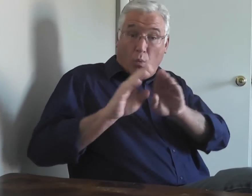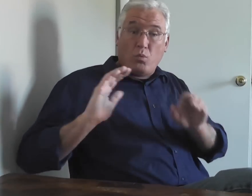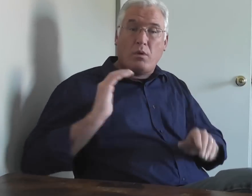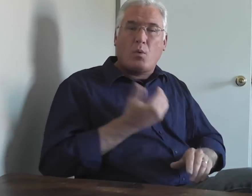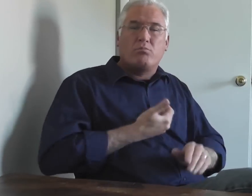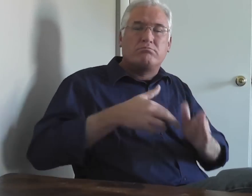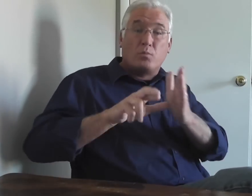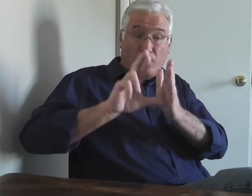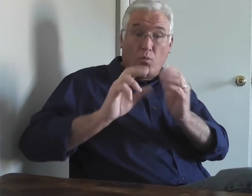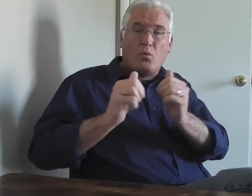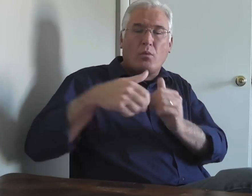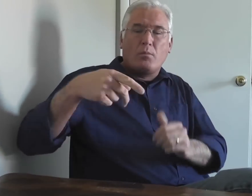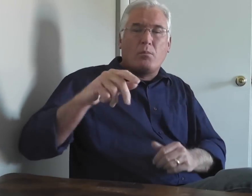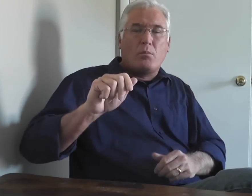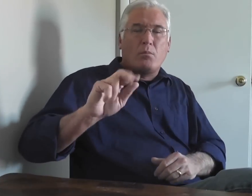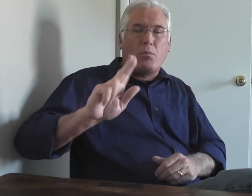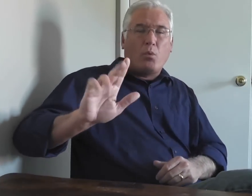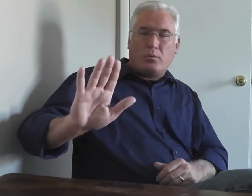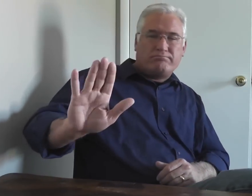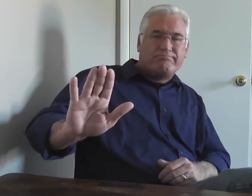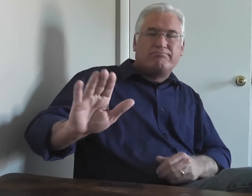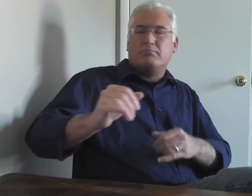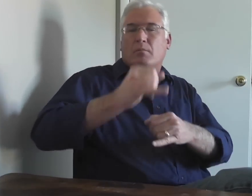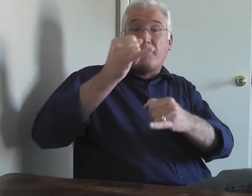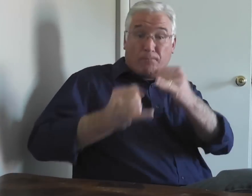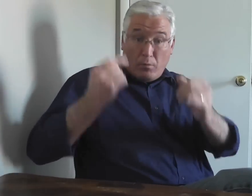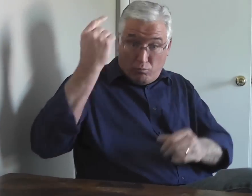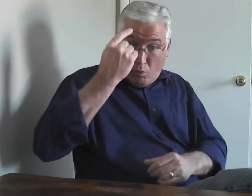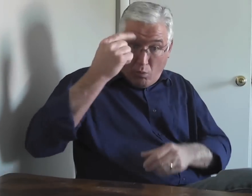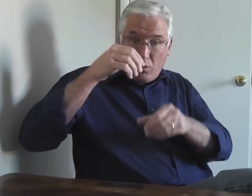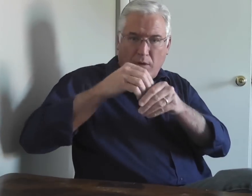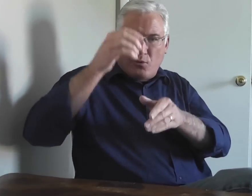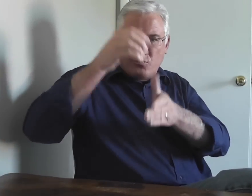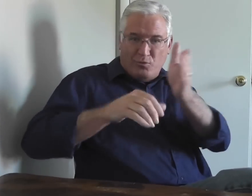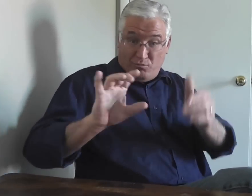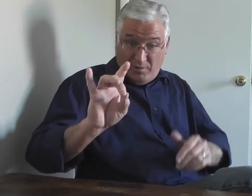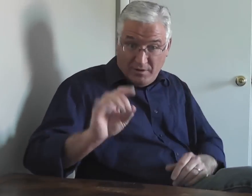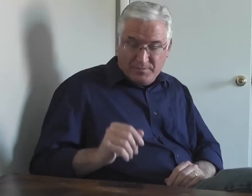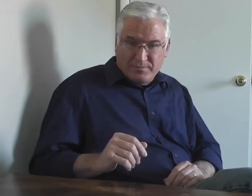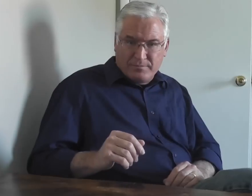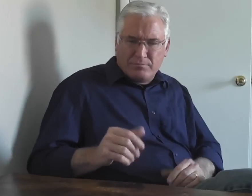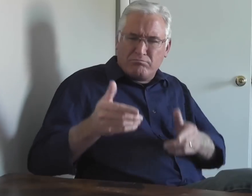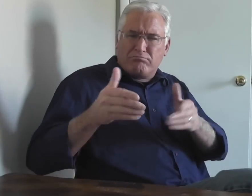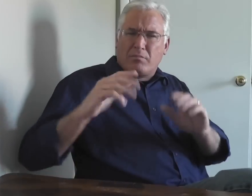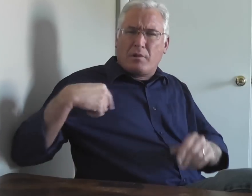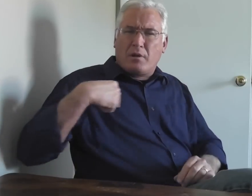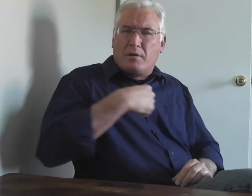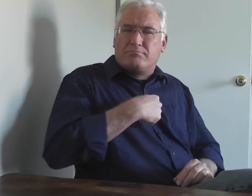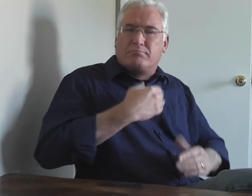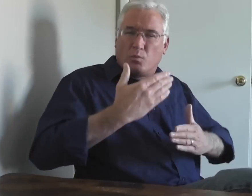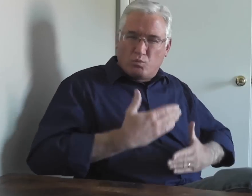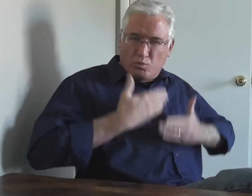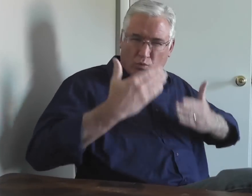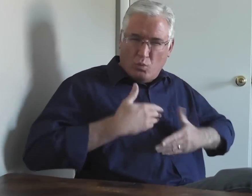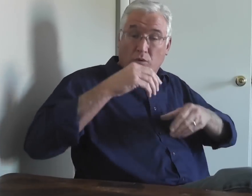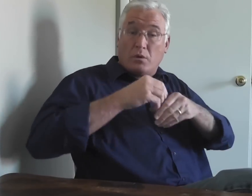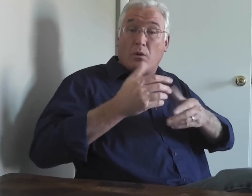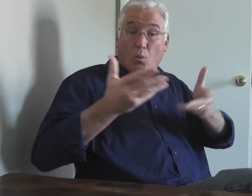me close our review with Paul's final thoughts in chapter 8. We can